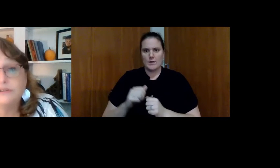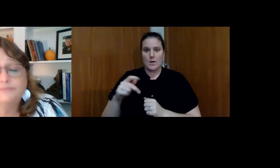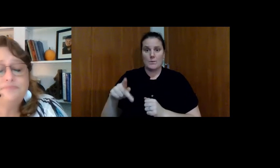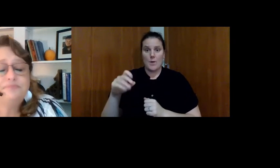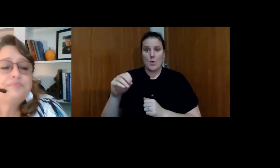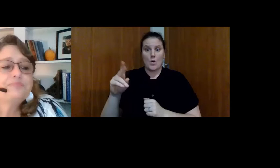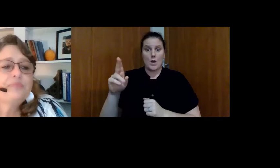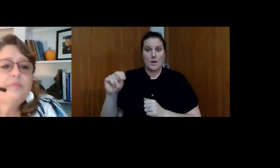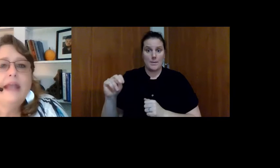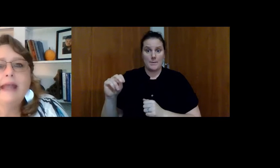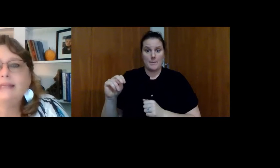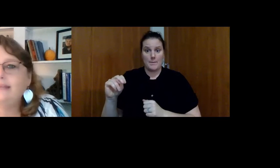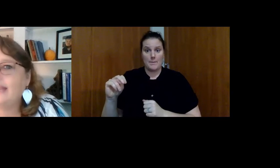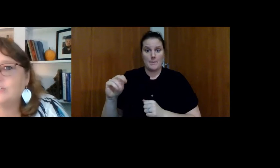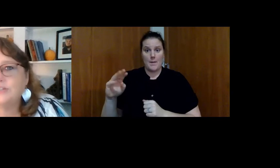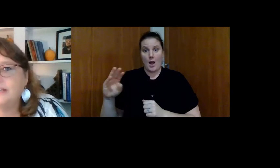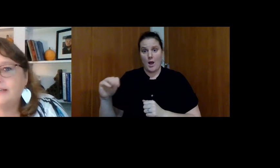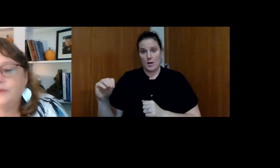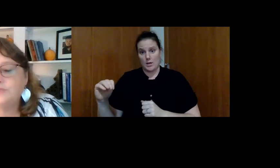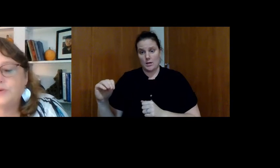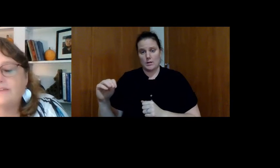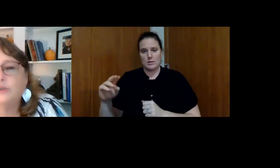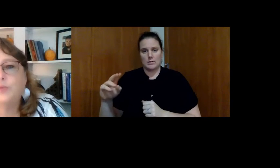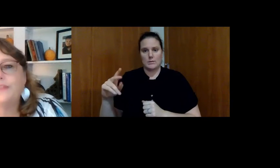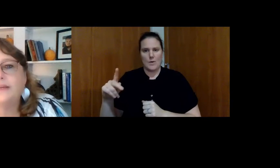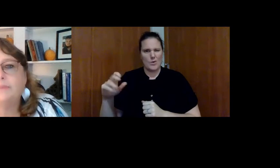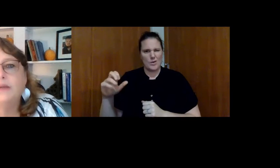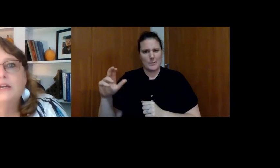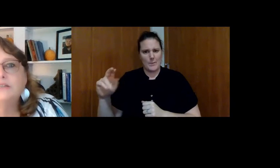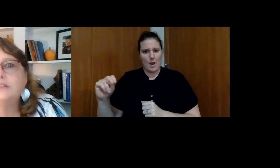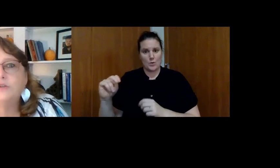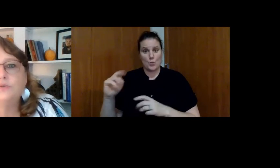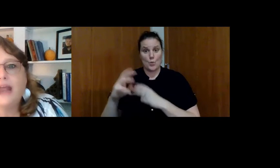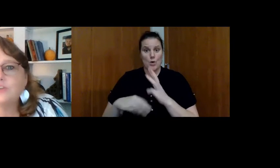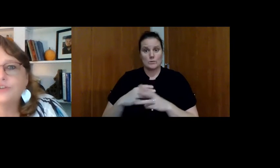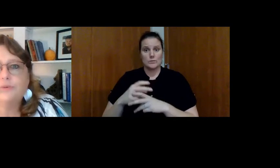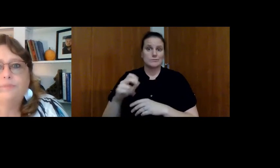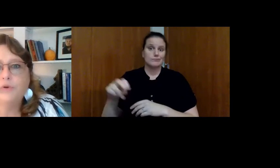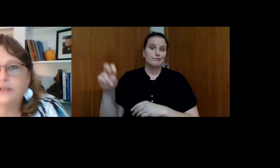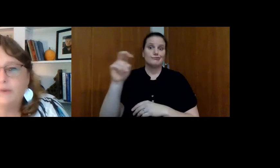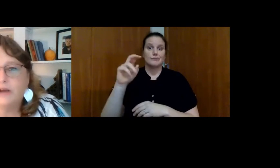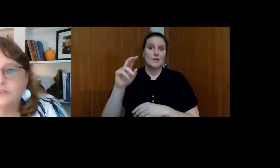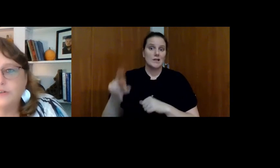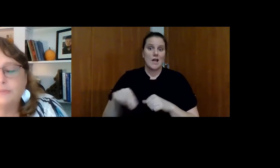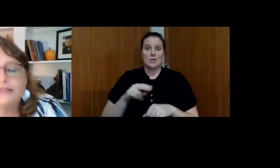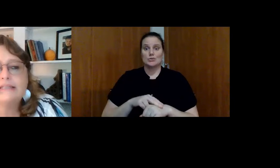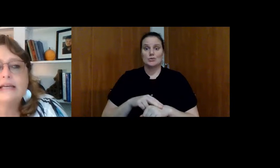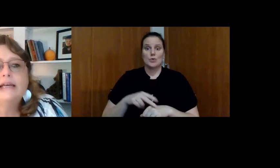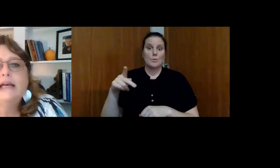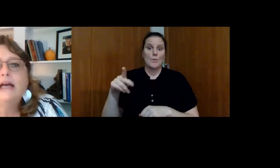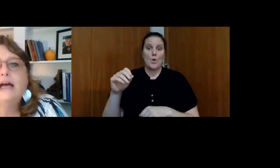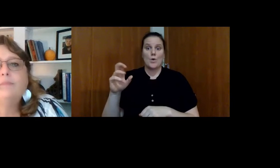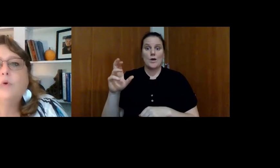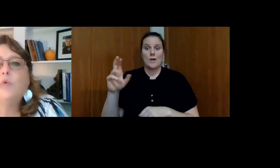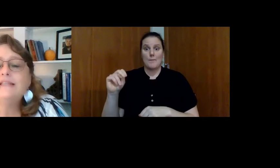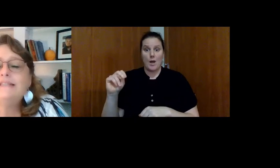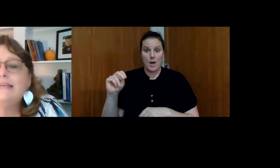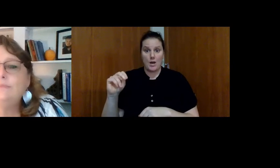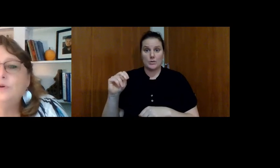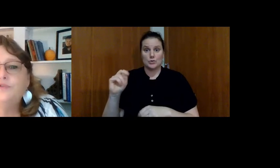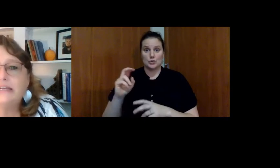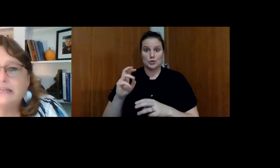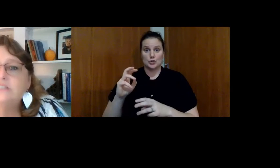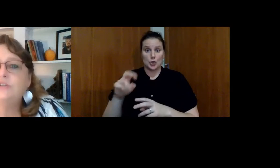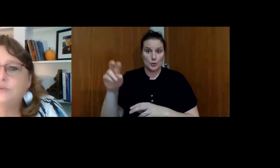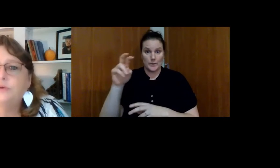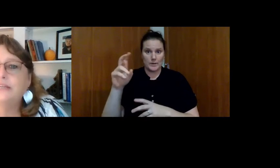world. And he actually we traveled with him to do national Pokemon tournaments. Once